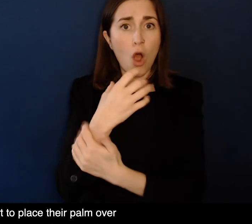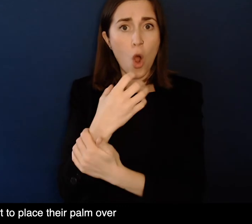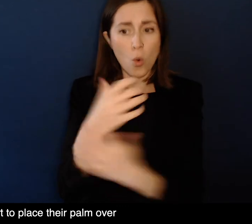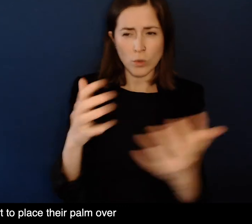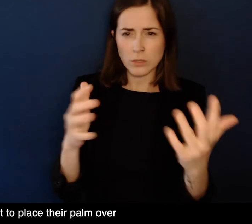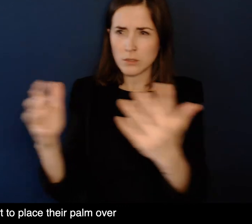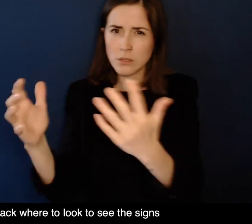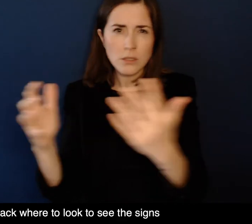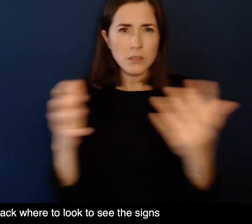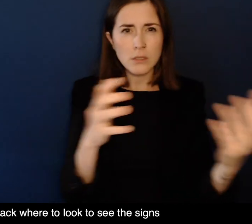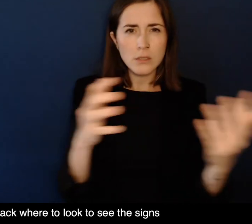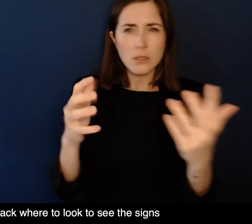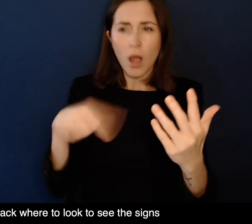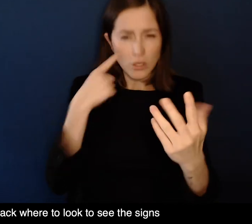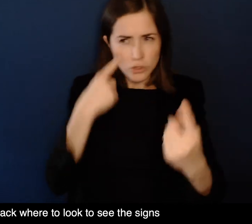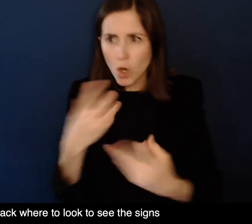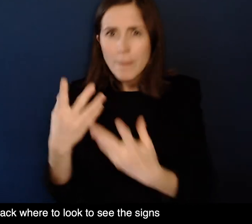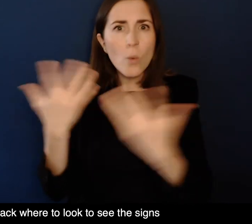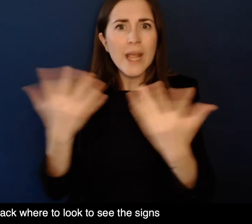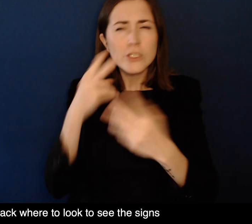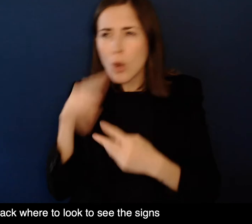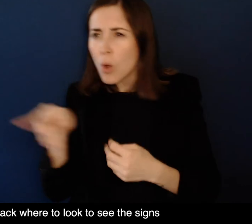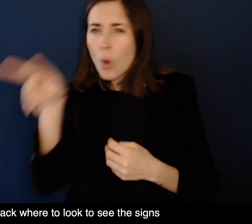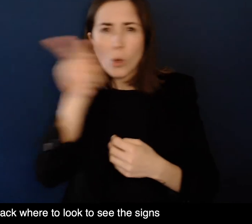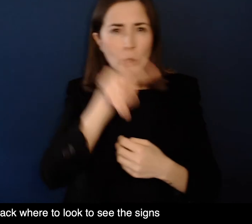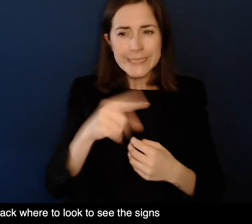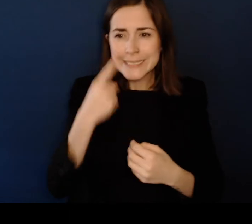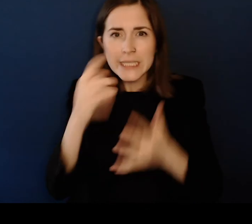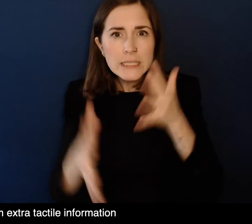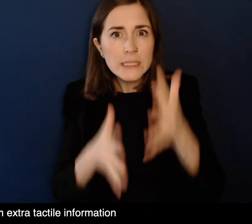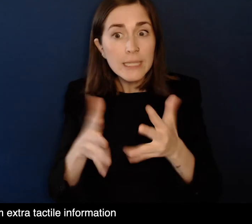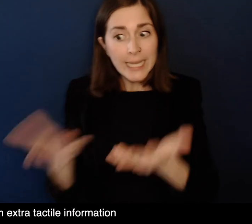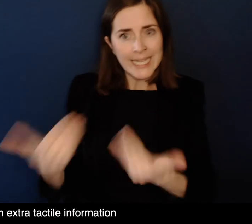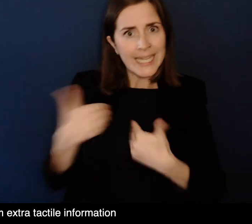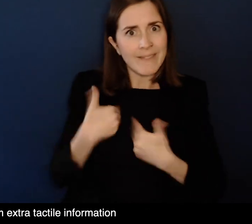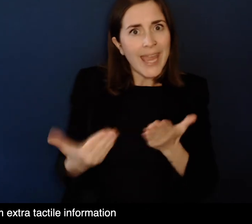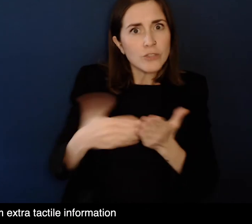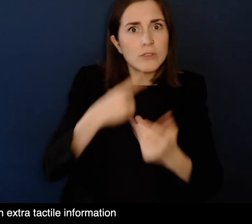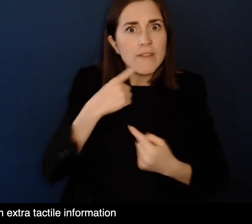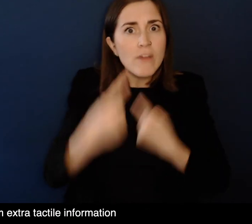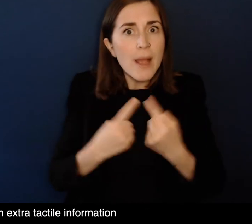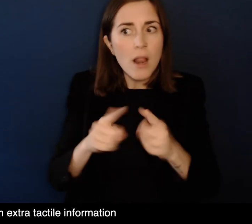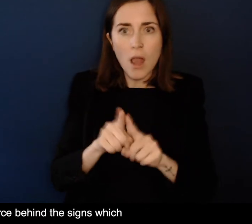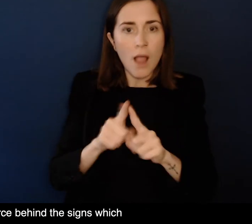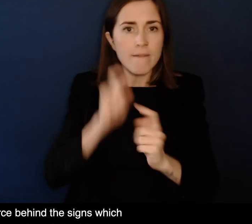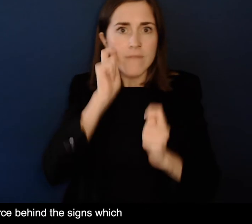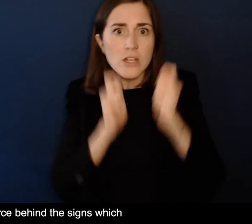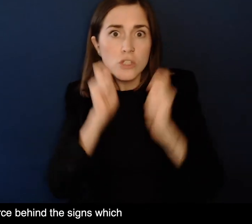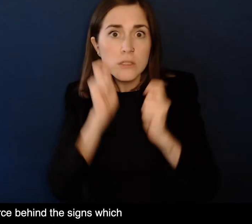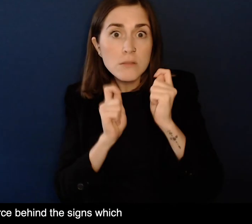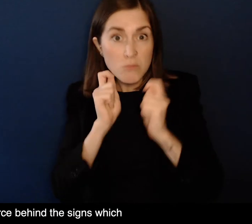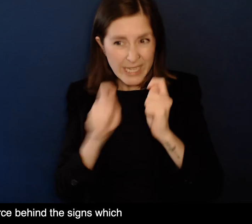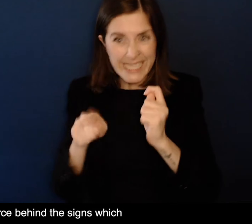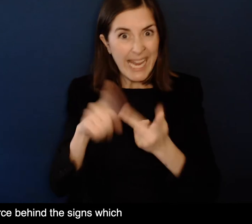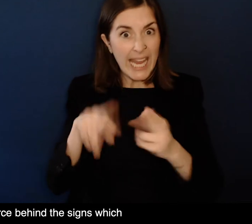the person signing to them In order to be able to track where to look to see the signs And give them extra tactile information Such as the